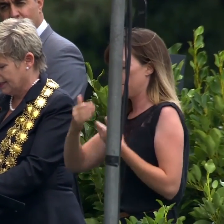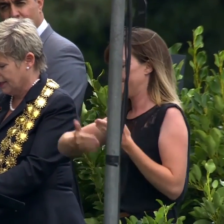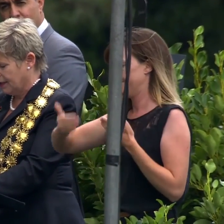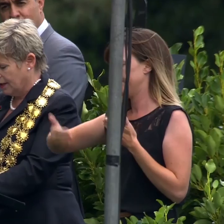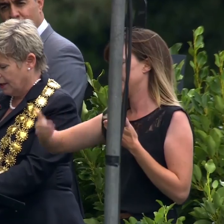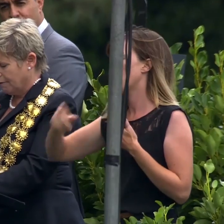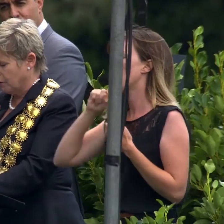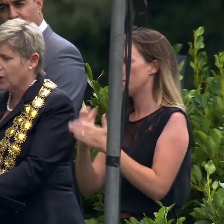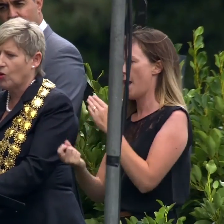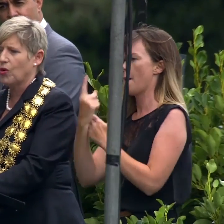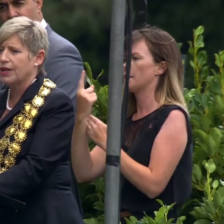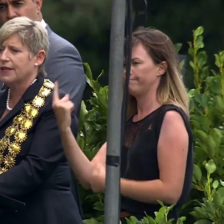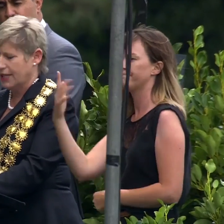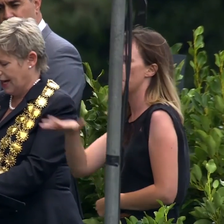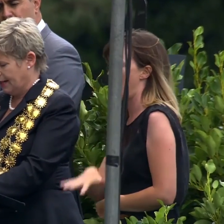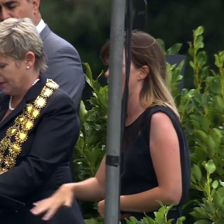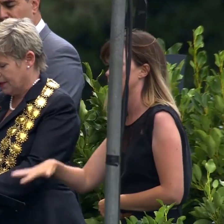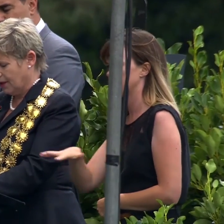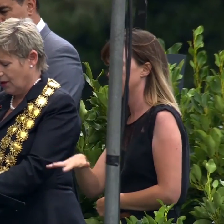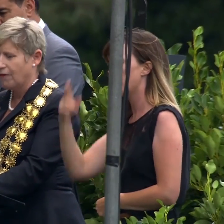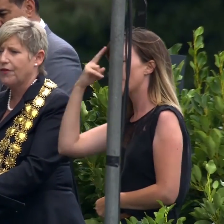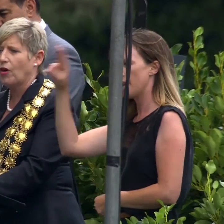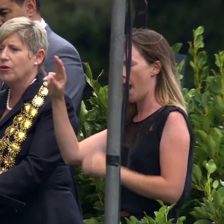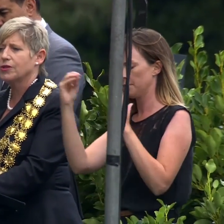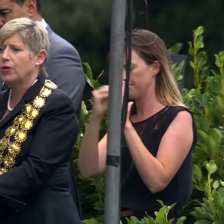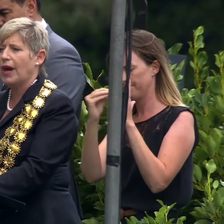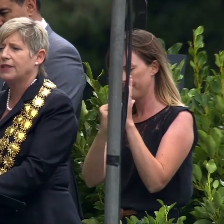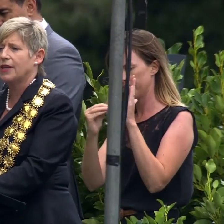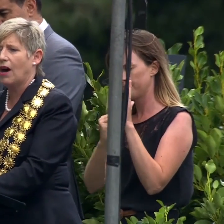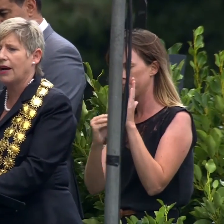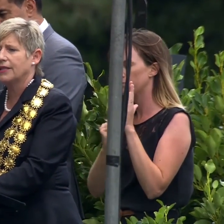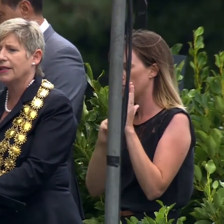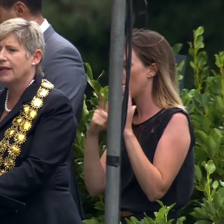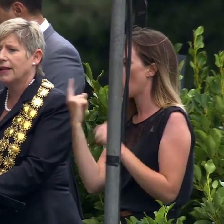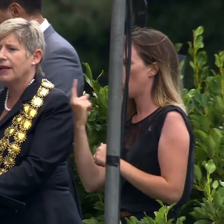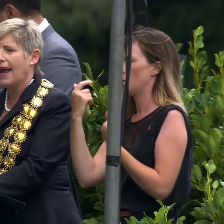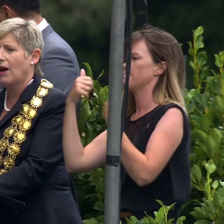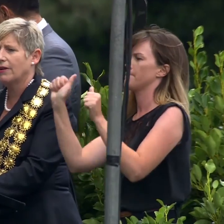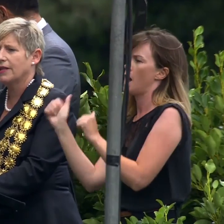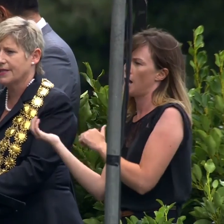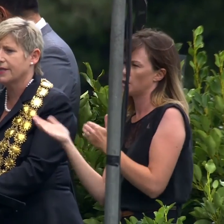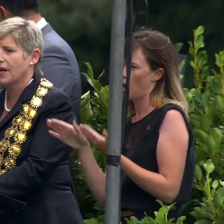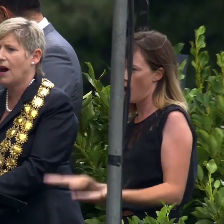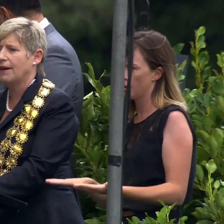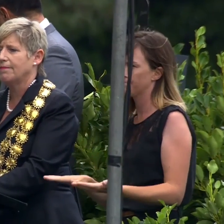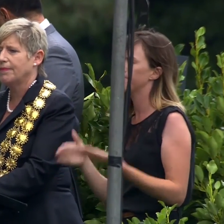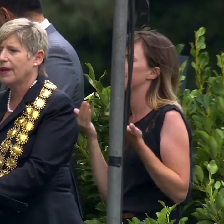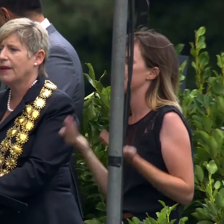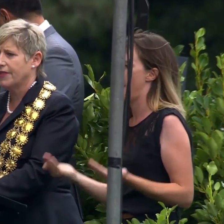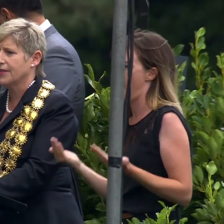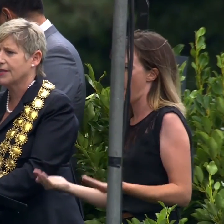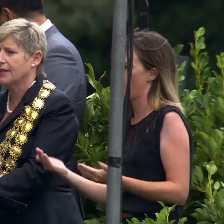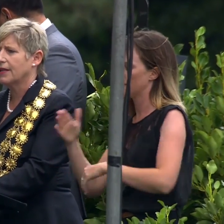place for recording the names of those who had died. Now is the time.